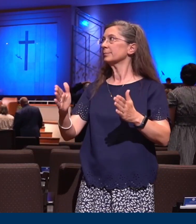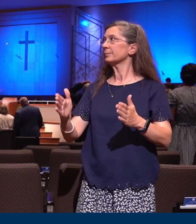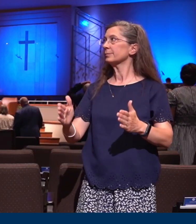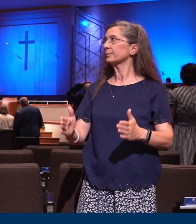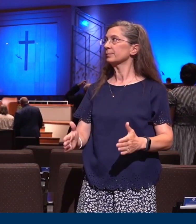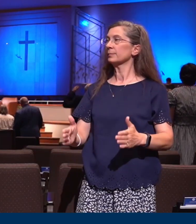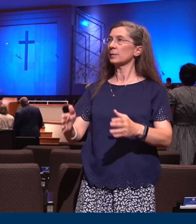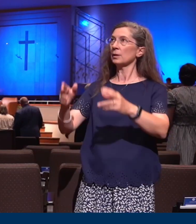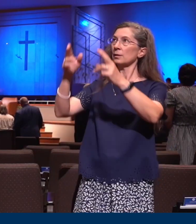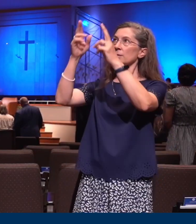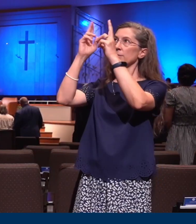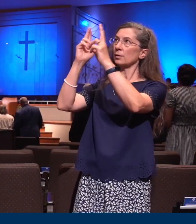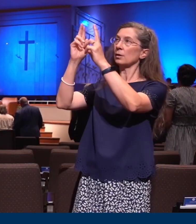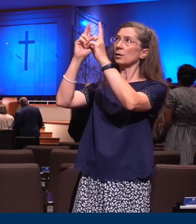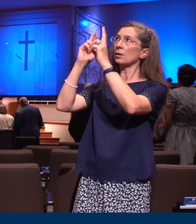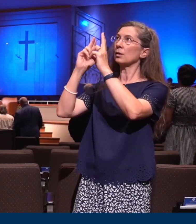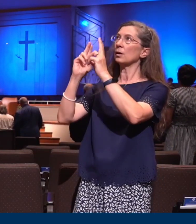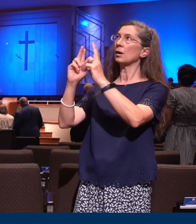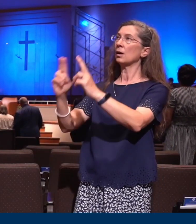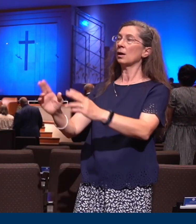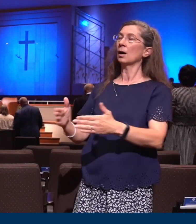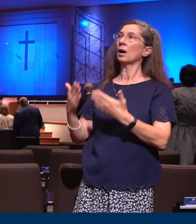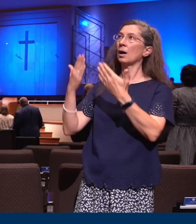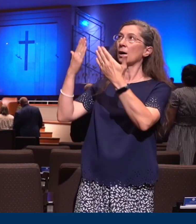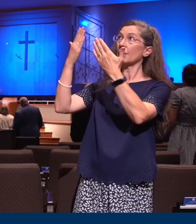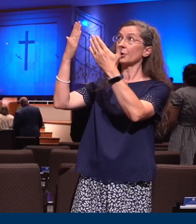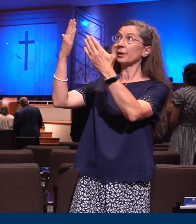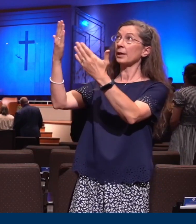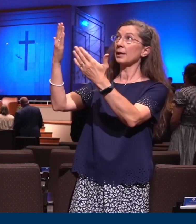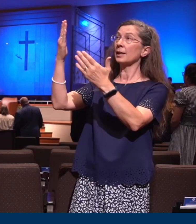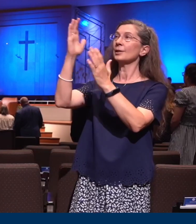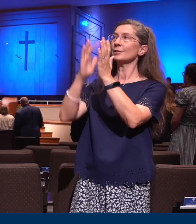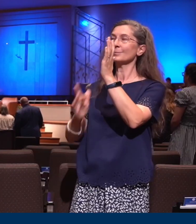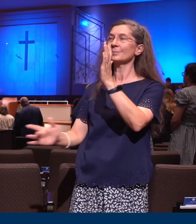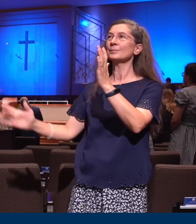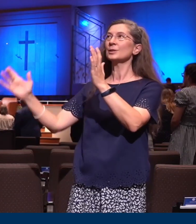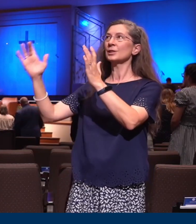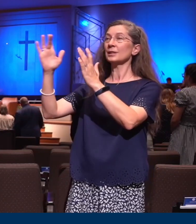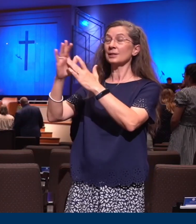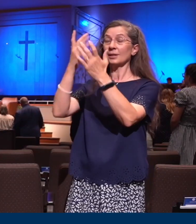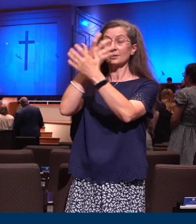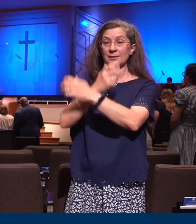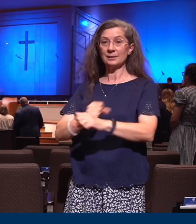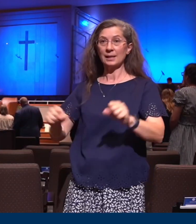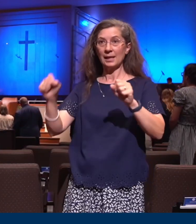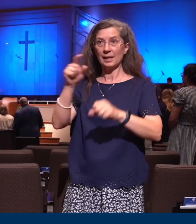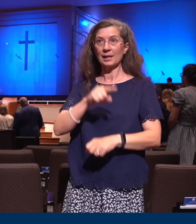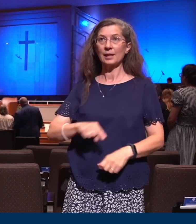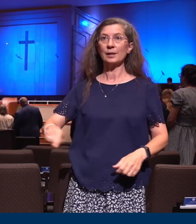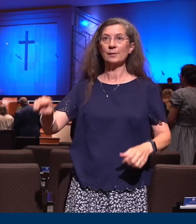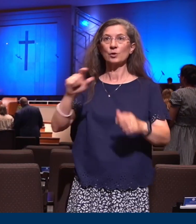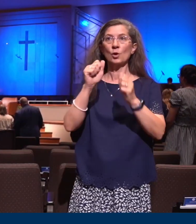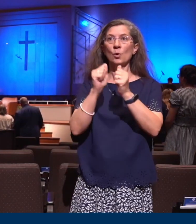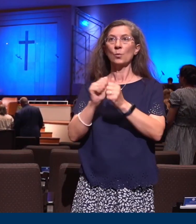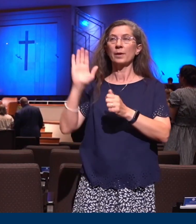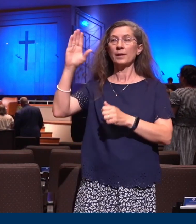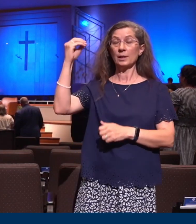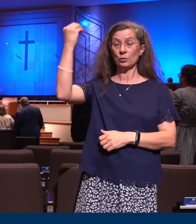from the fall. Hail him who saves you by his grace and